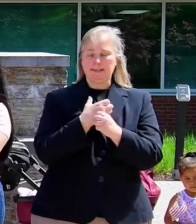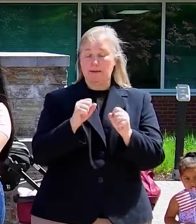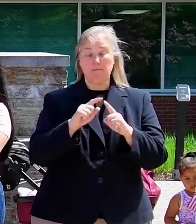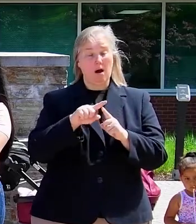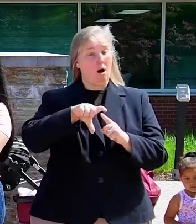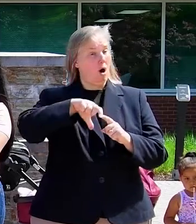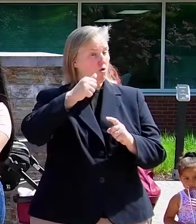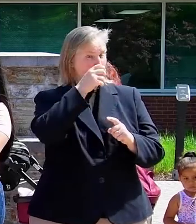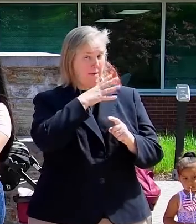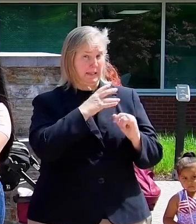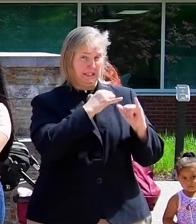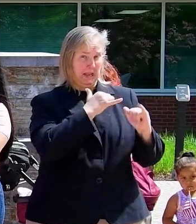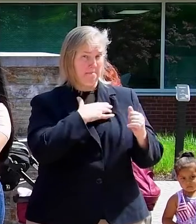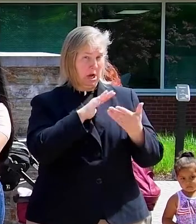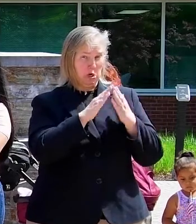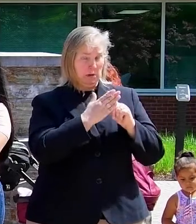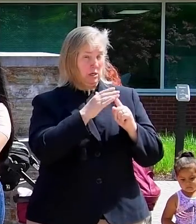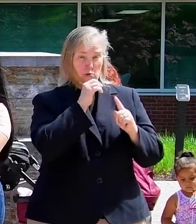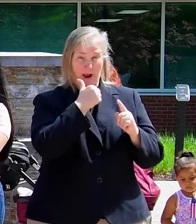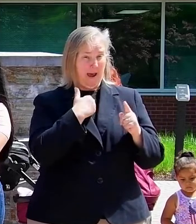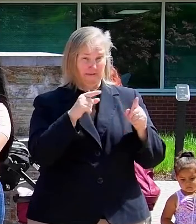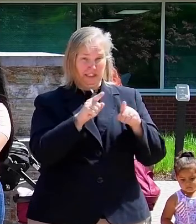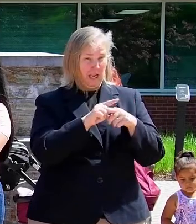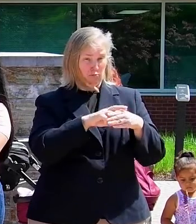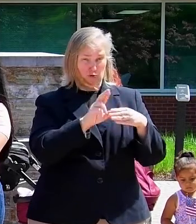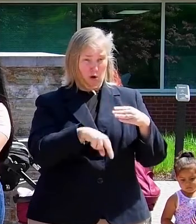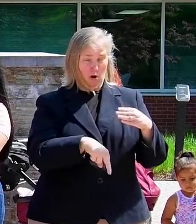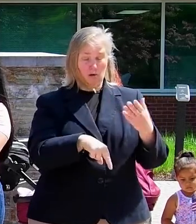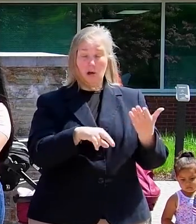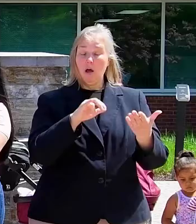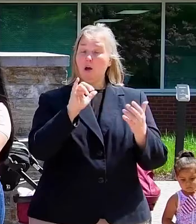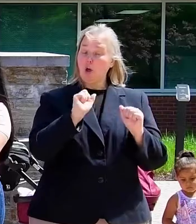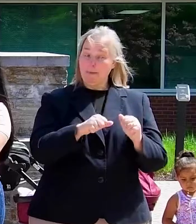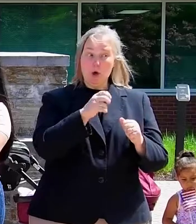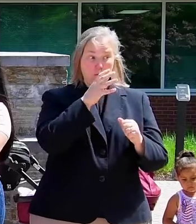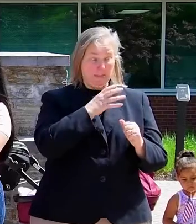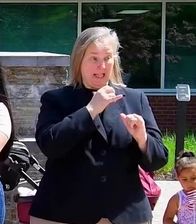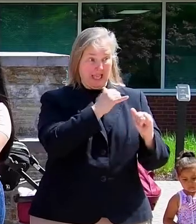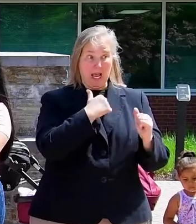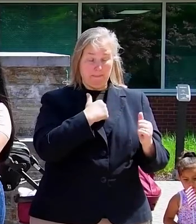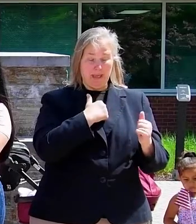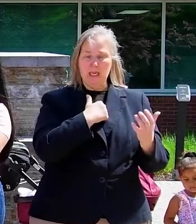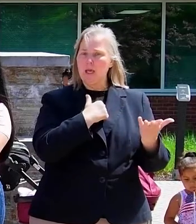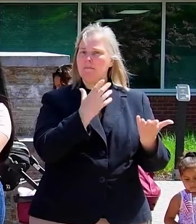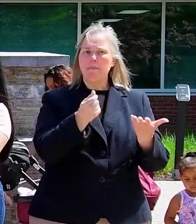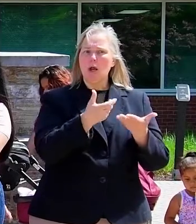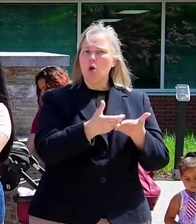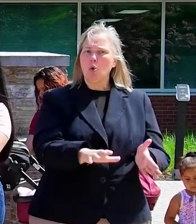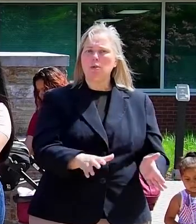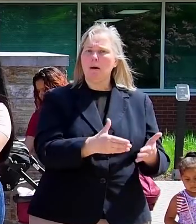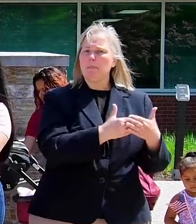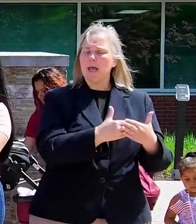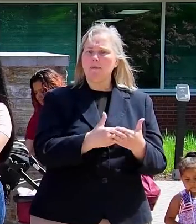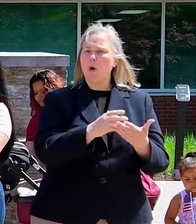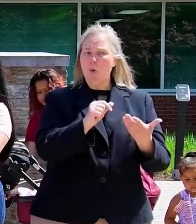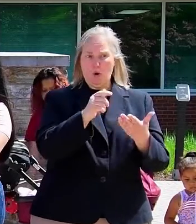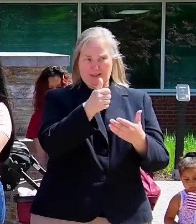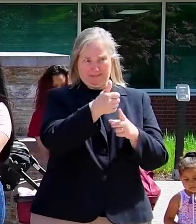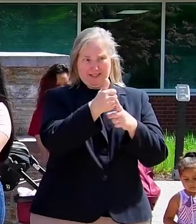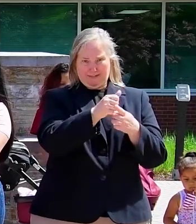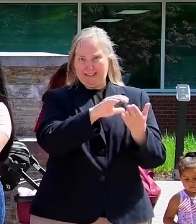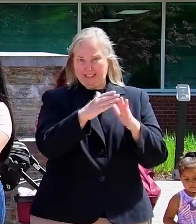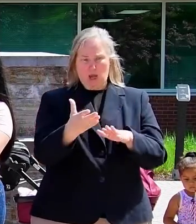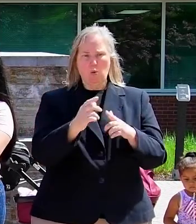my community do not have the same faith. Undocumented women like me are losing their children, dying themselves, or suffering from severe